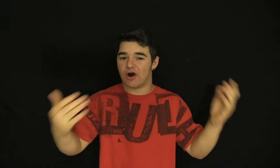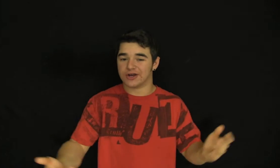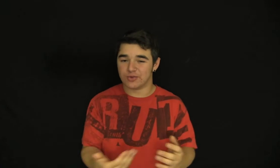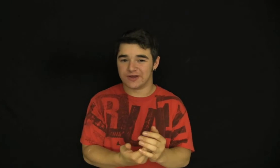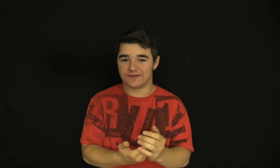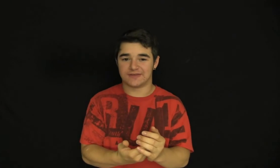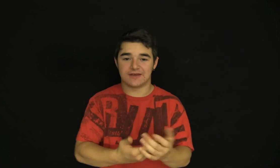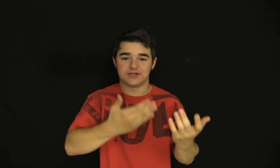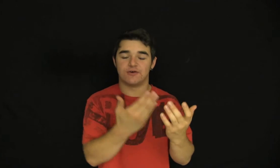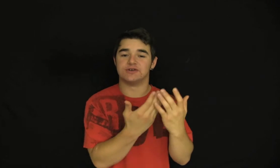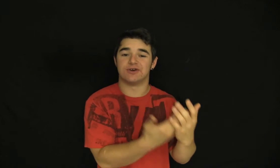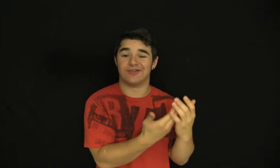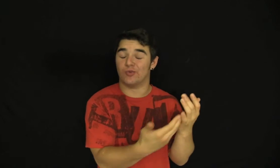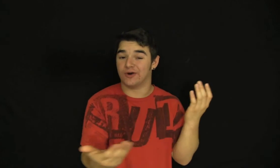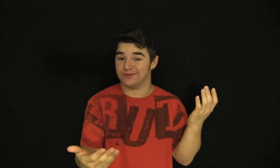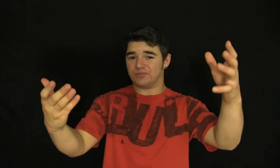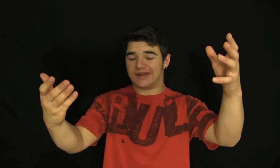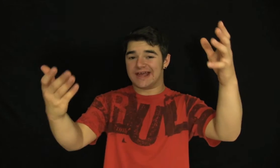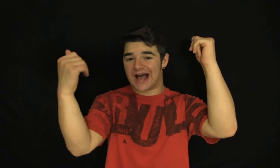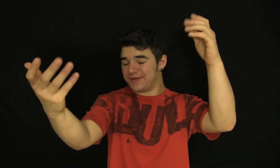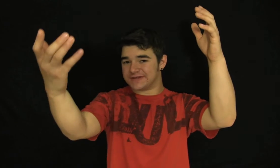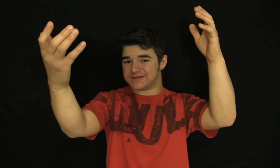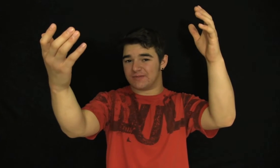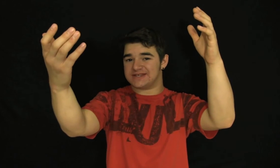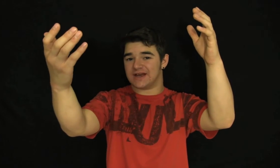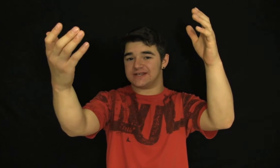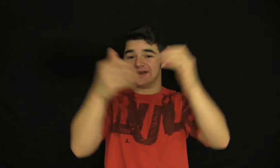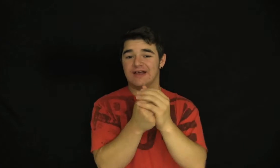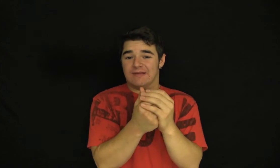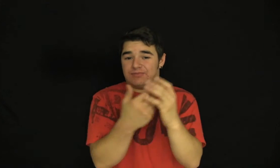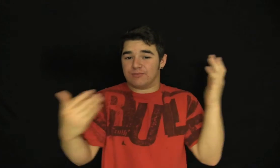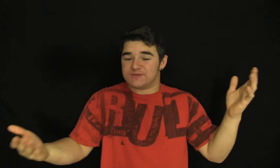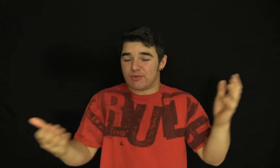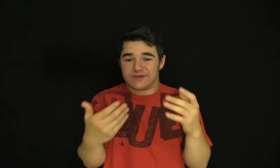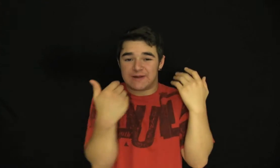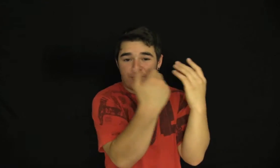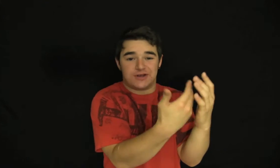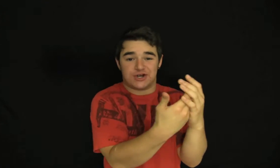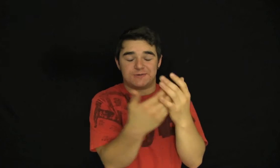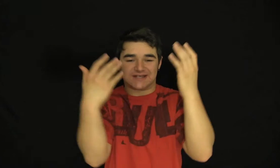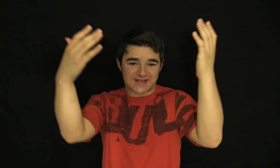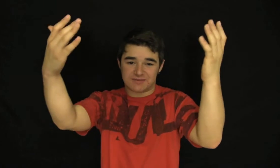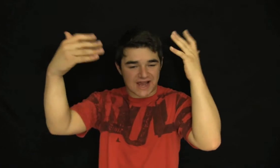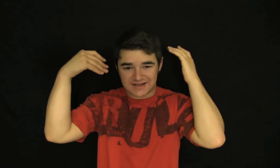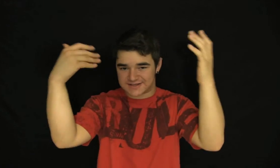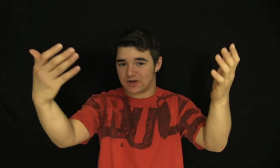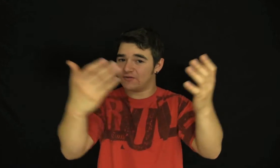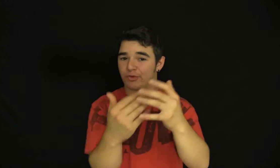argue or anything like that. They just focus straight on the word. And again, I think this is an amazing idea. Most people won't step foot in a church because it's uptight and it's uncomfortable.